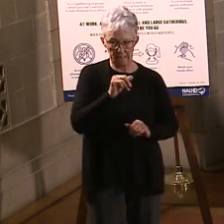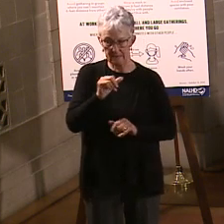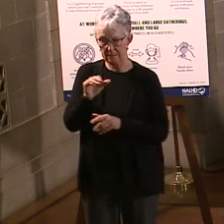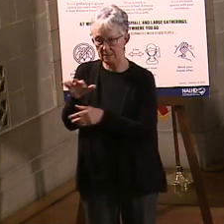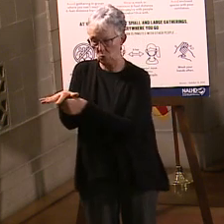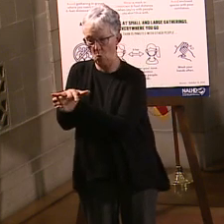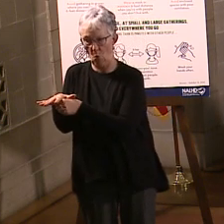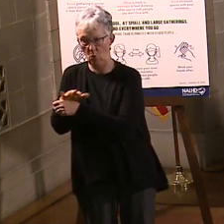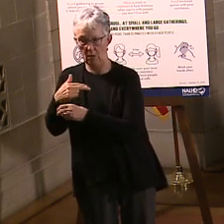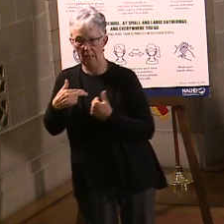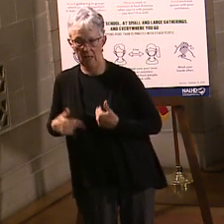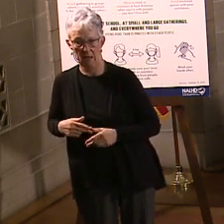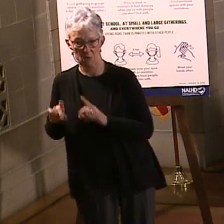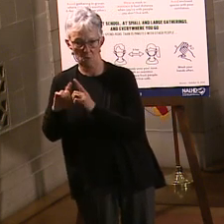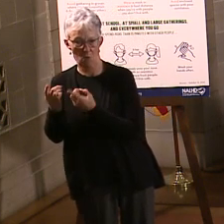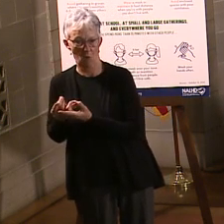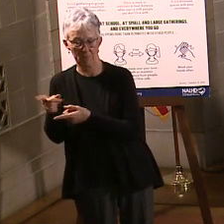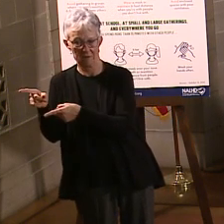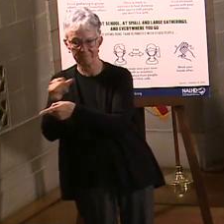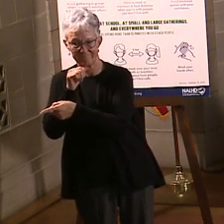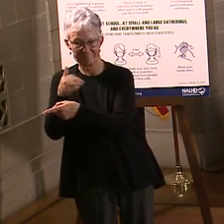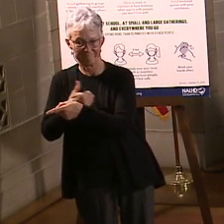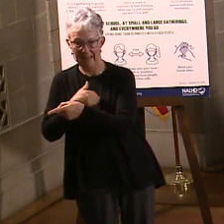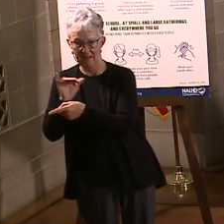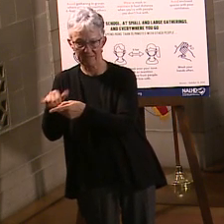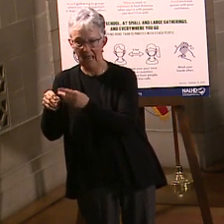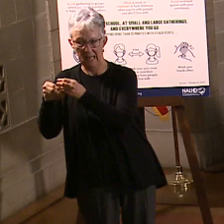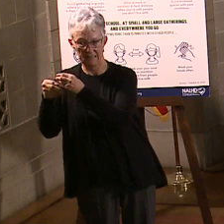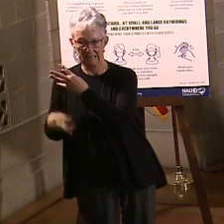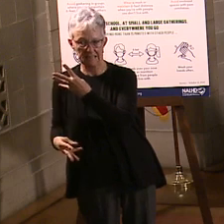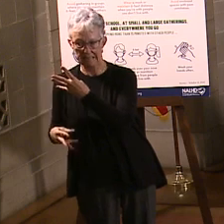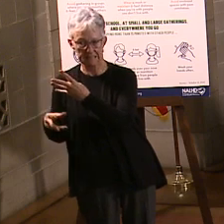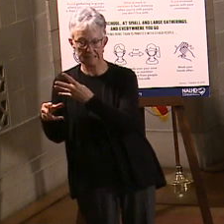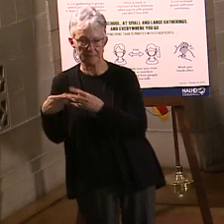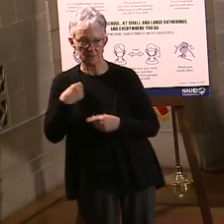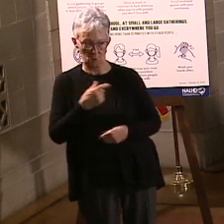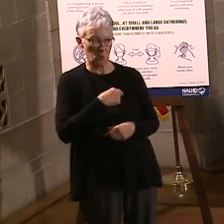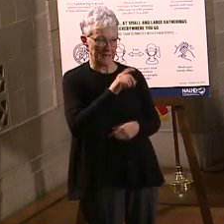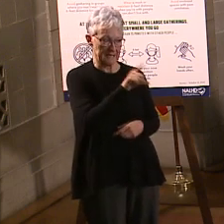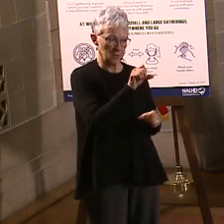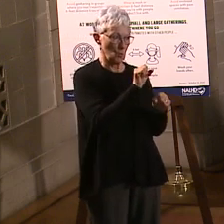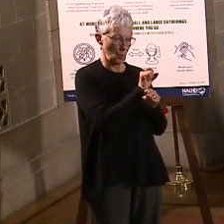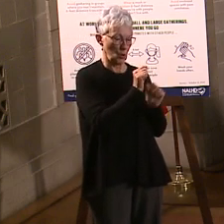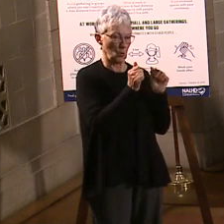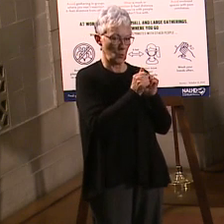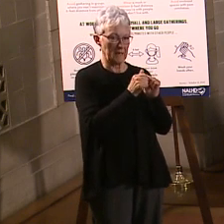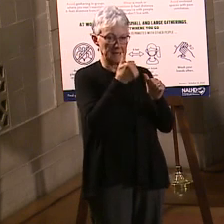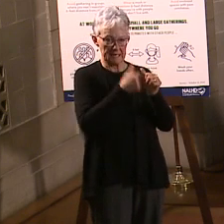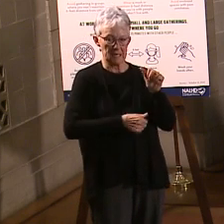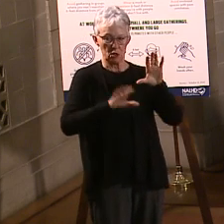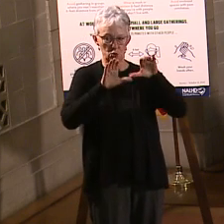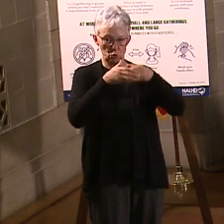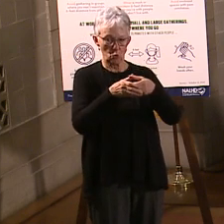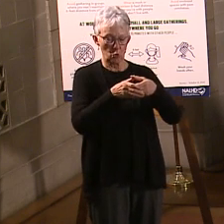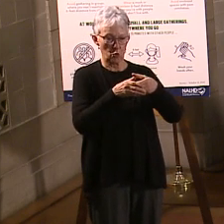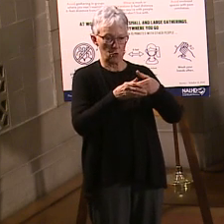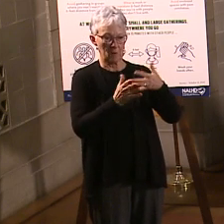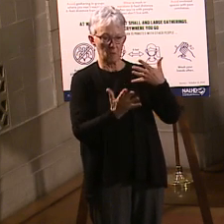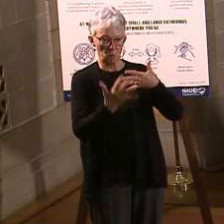to be a first come, first serve. We're going to work with the groups that are priorities, again, 75-year-old, 65-year-old,